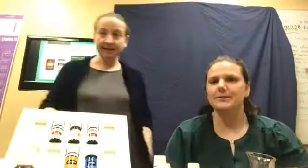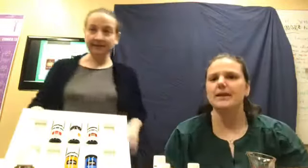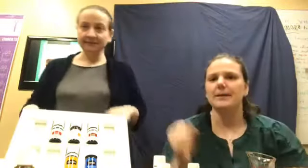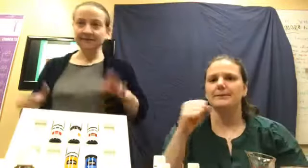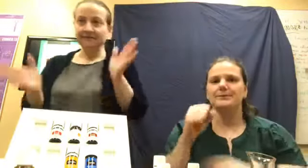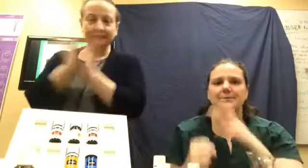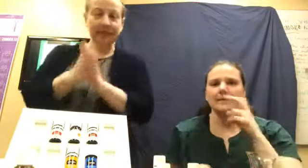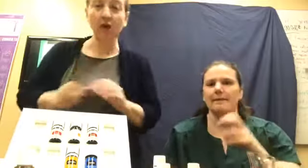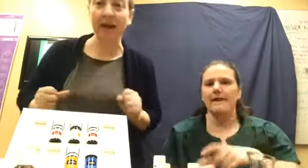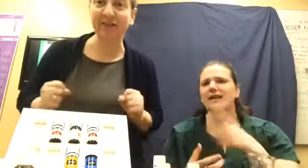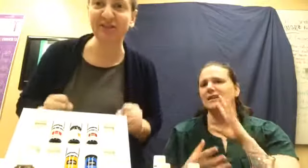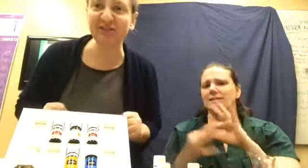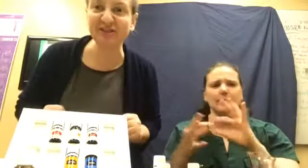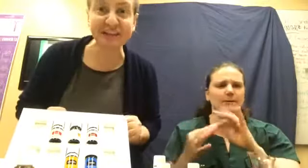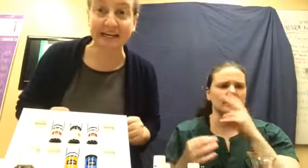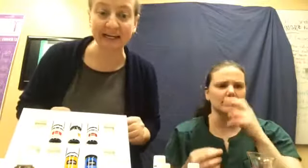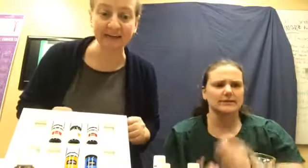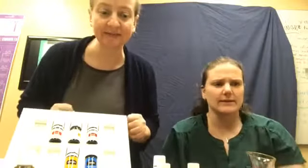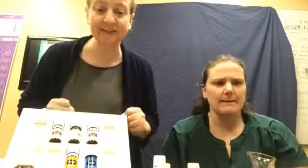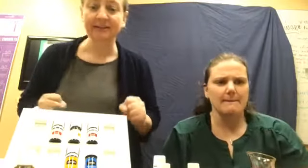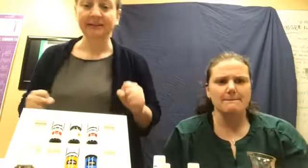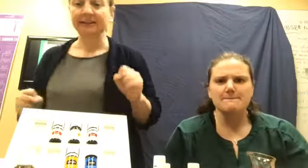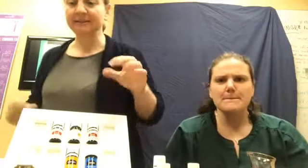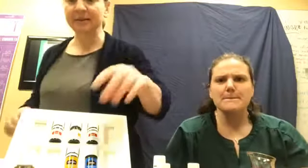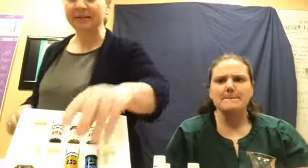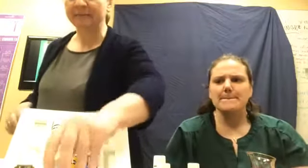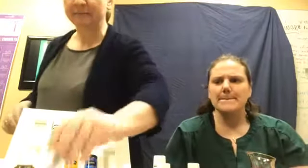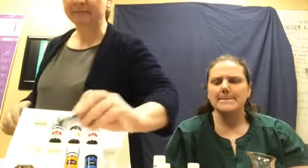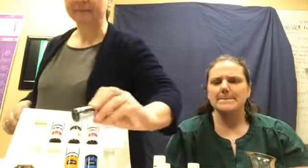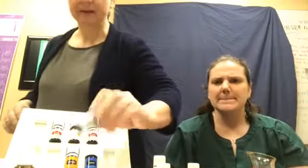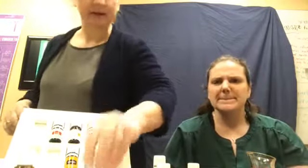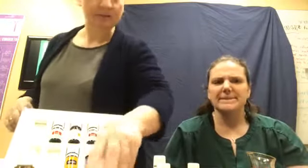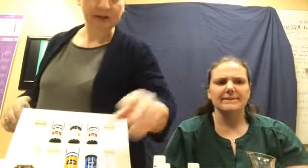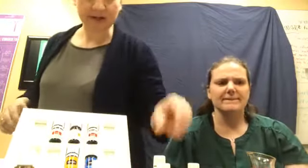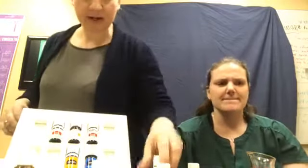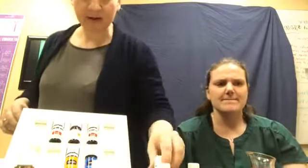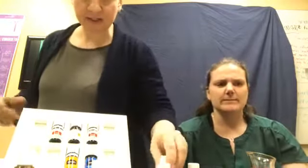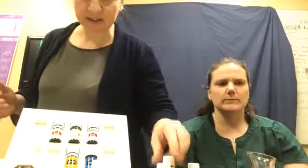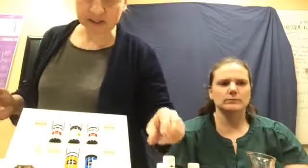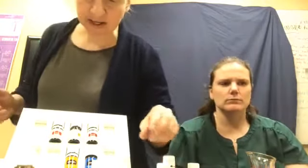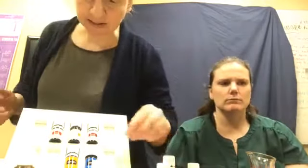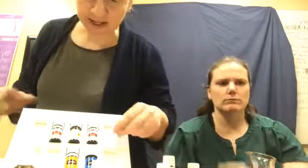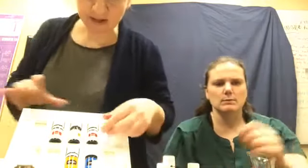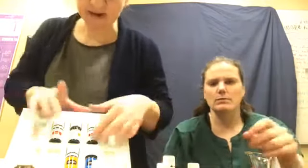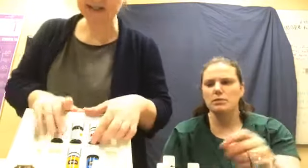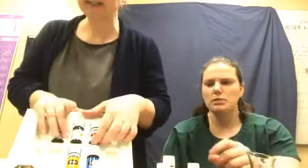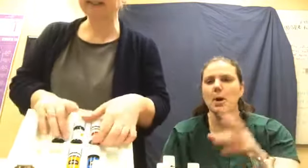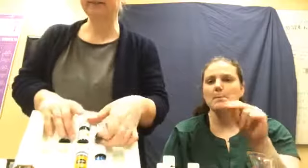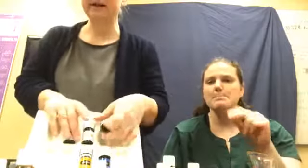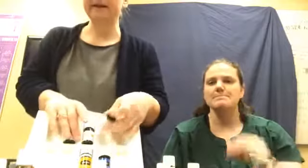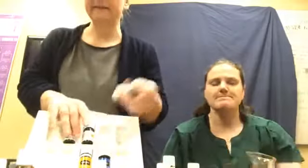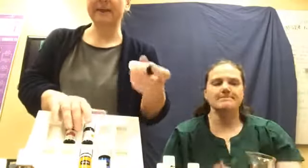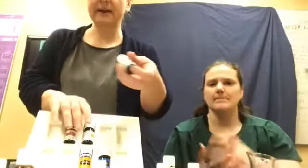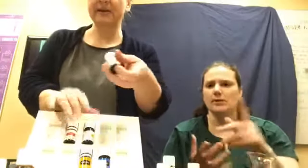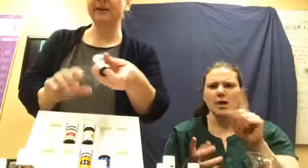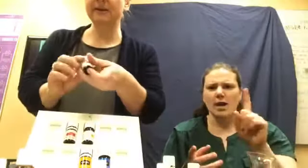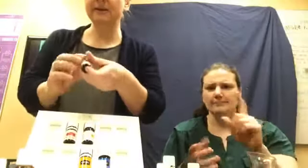to these? Yeah. Okay. I talk about these. Thieves is amazing. Where did it go? I just took it out, didn't I? No, didn't. It's right here. Okay. So thieves.